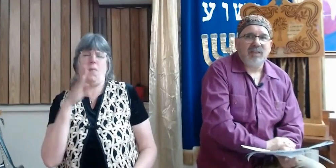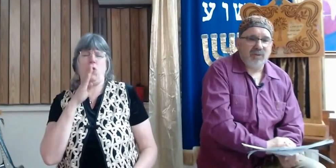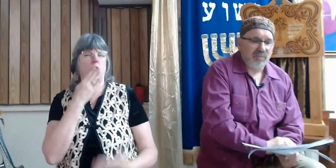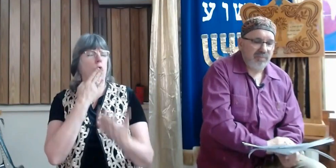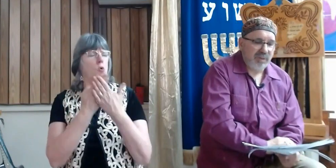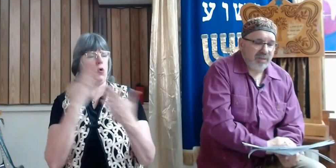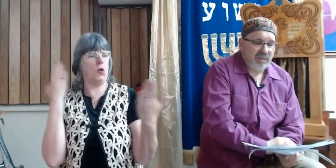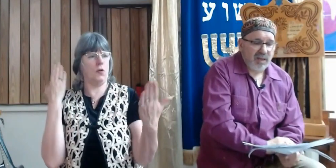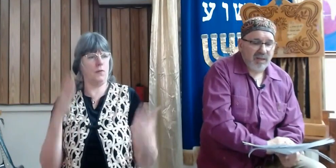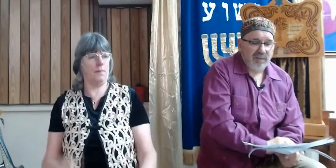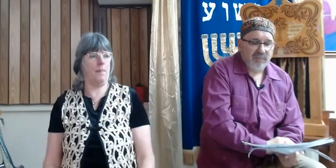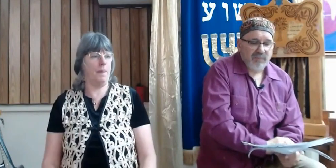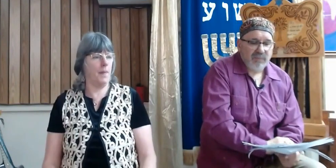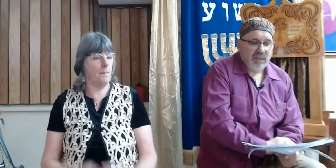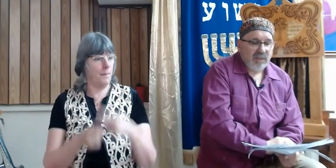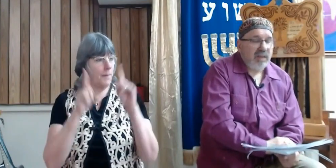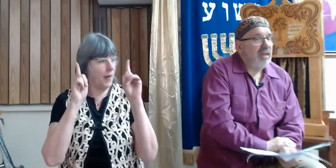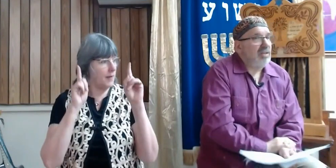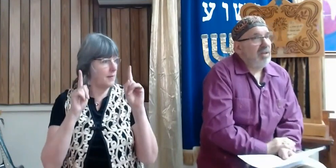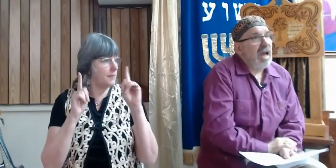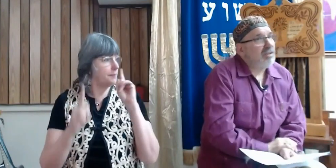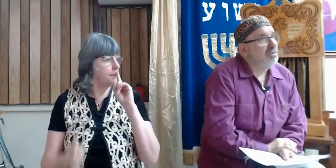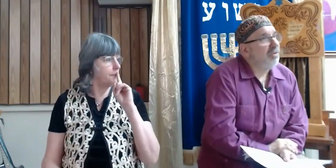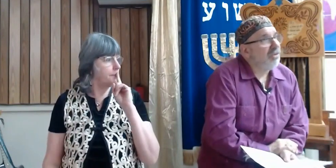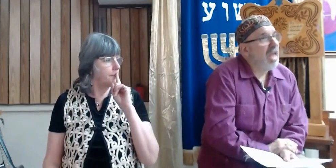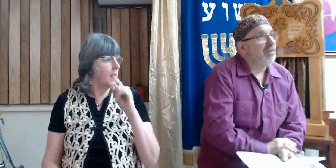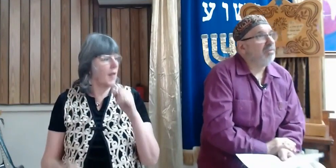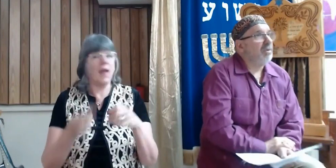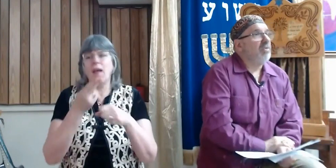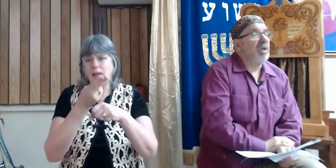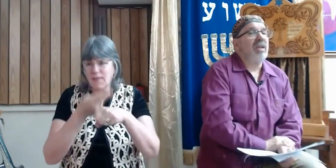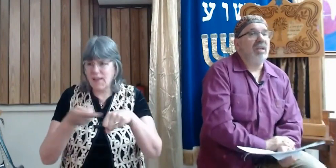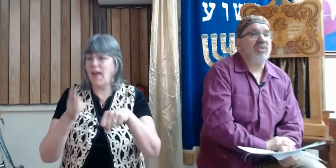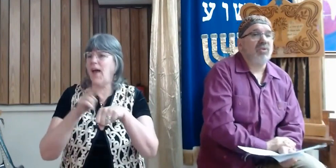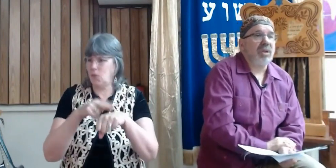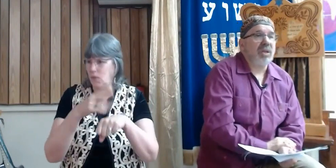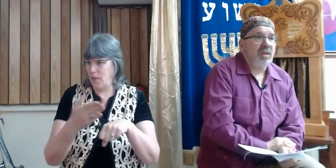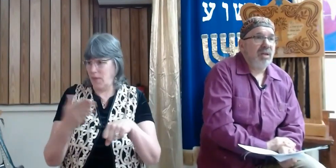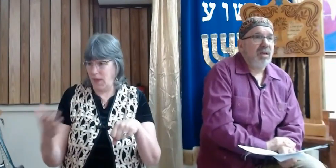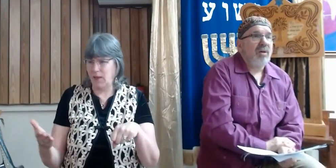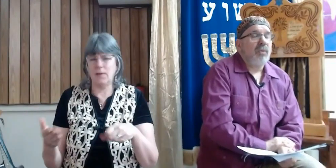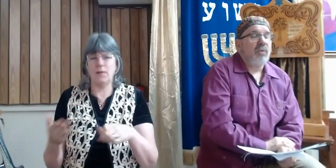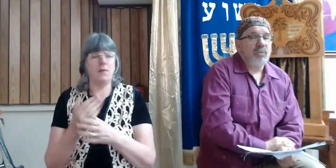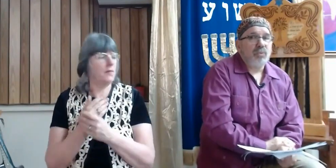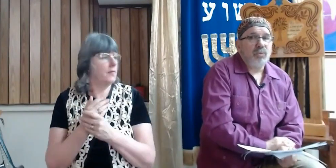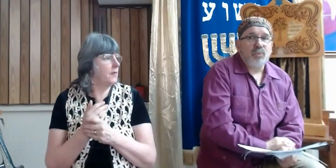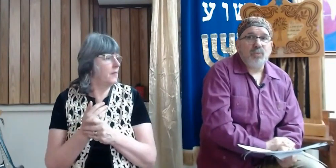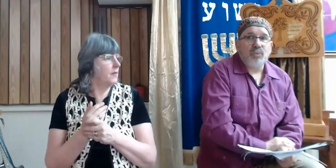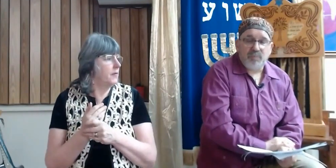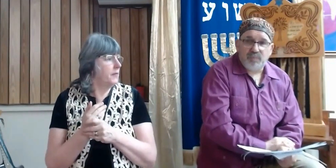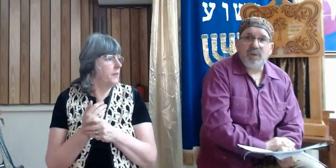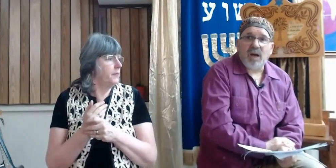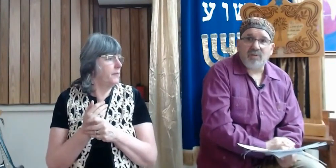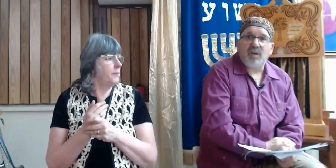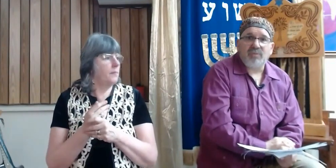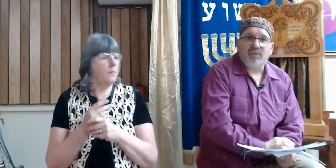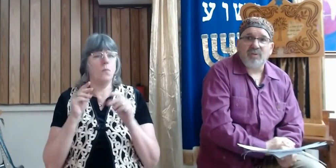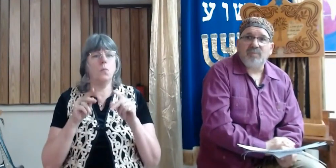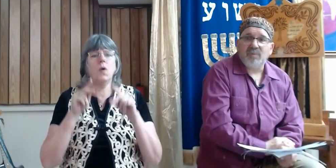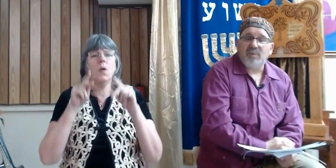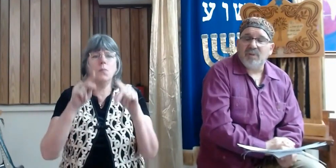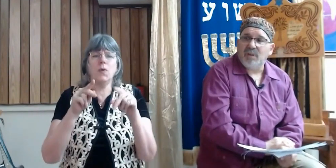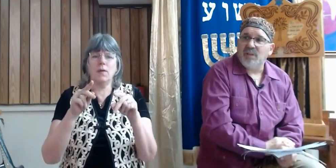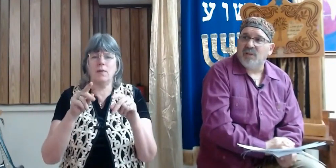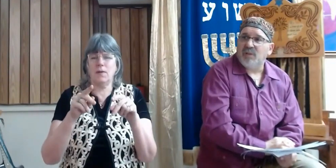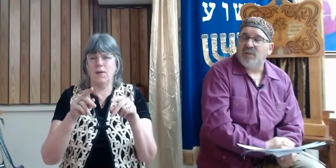You know, but, it's a natural thing when we read history, we put ourselves